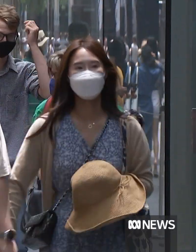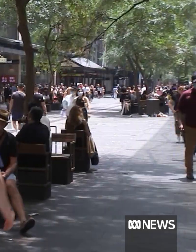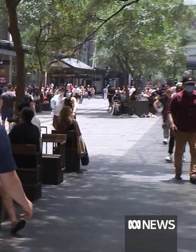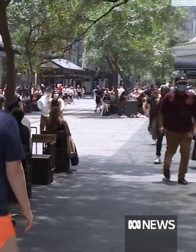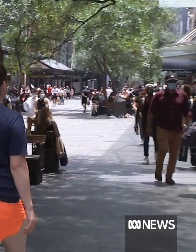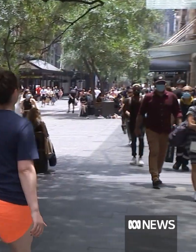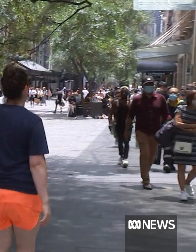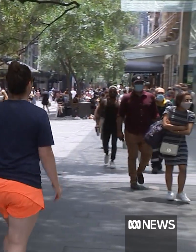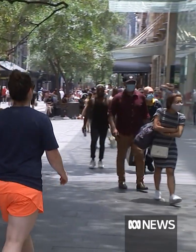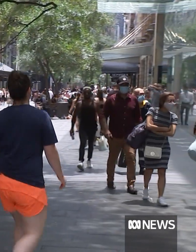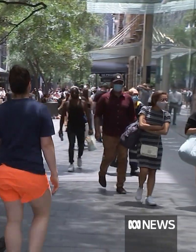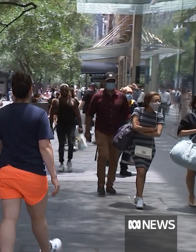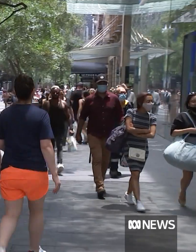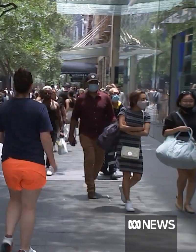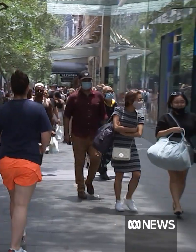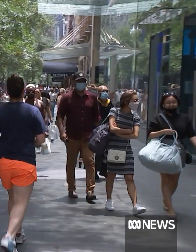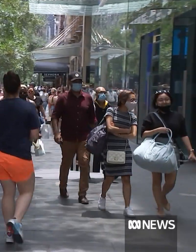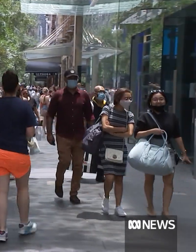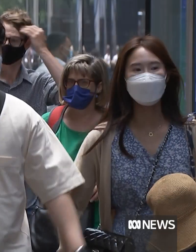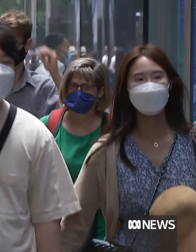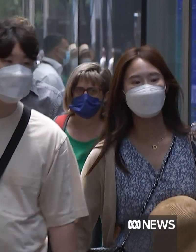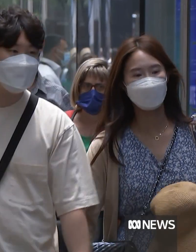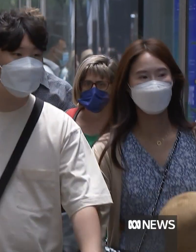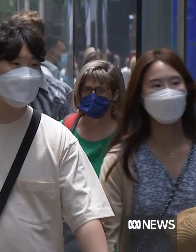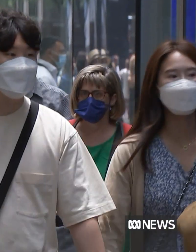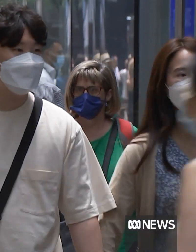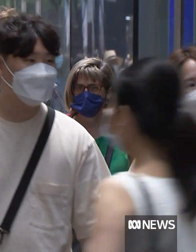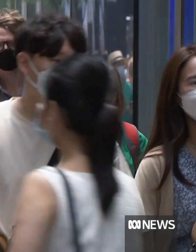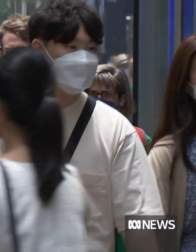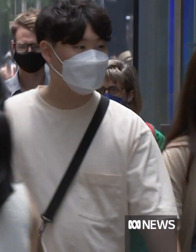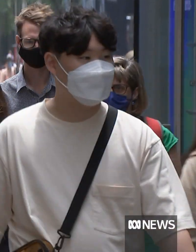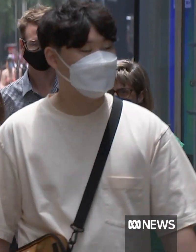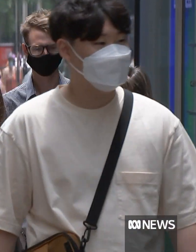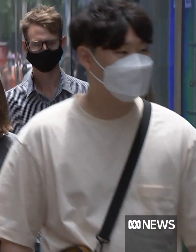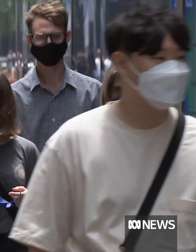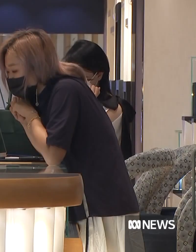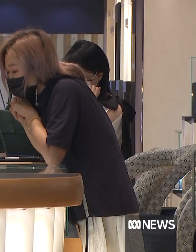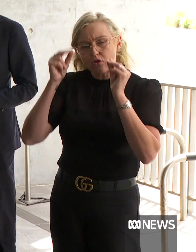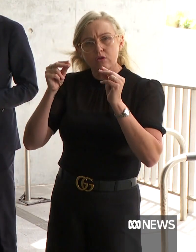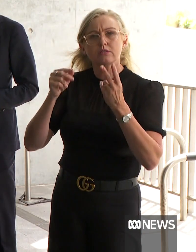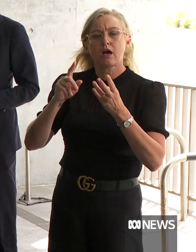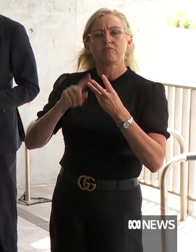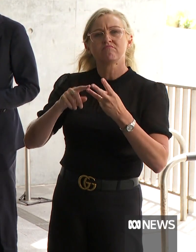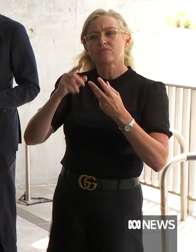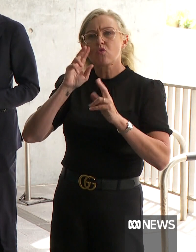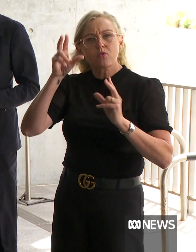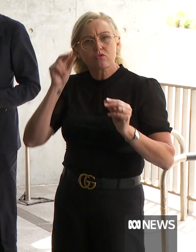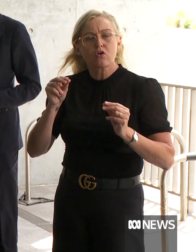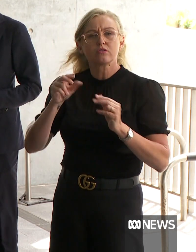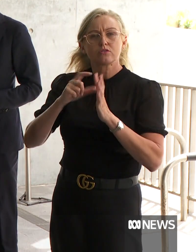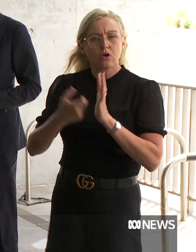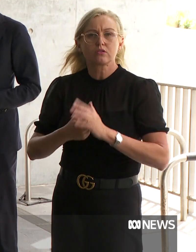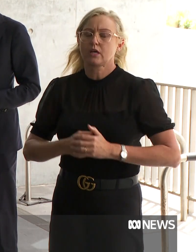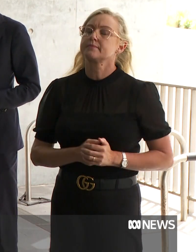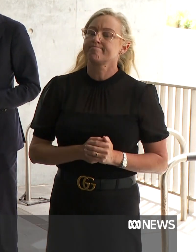that shows the risk of hospitalisation could be reduced by up to 80% compared with Delta. It's important to remember that